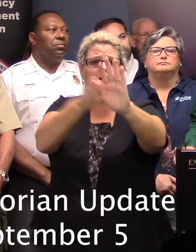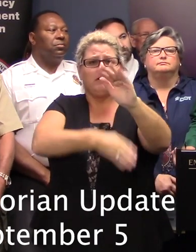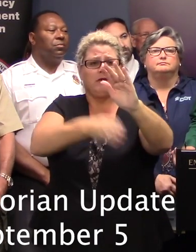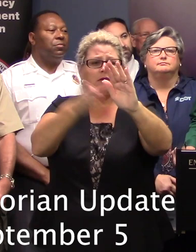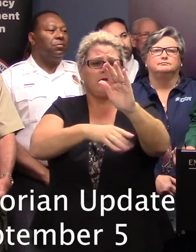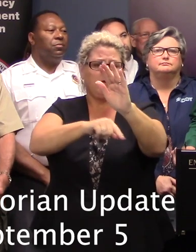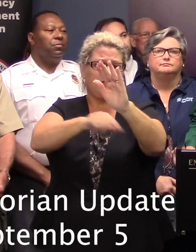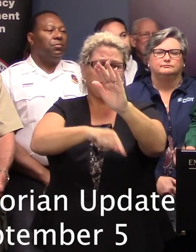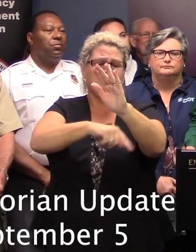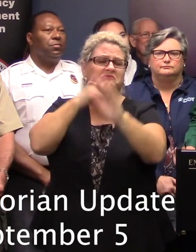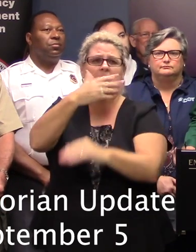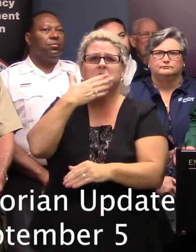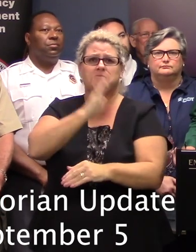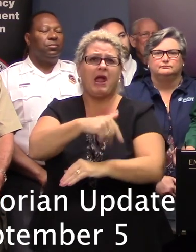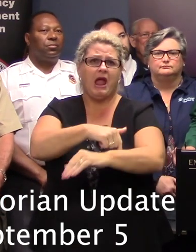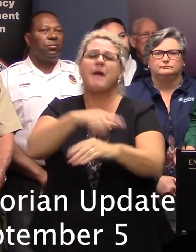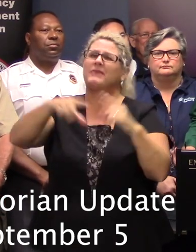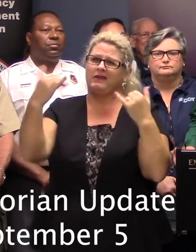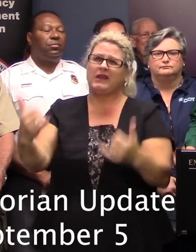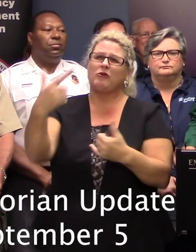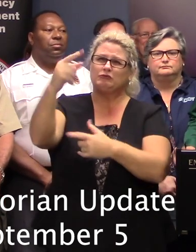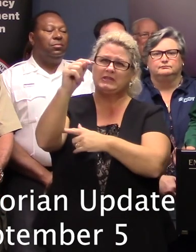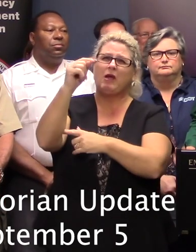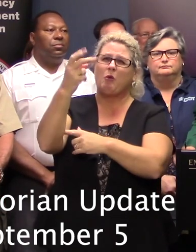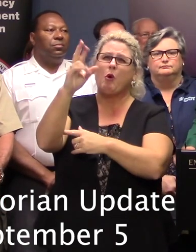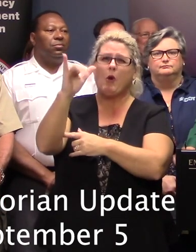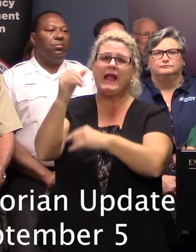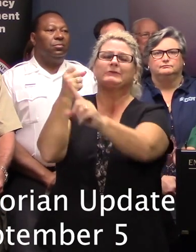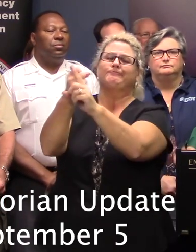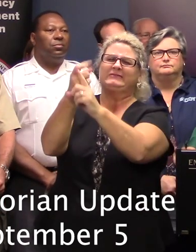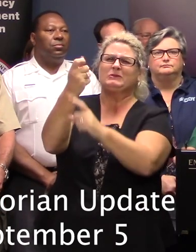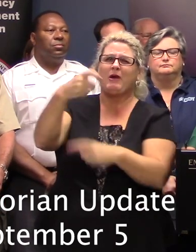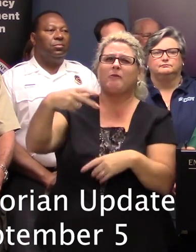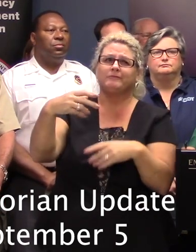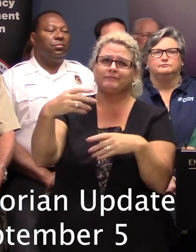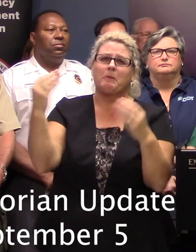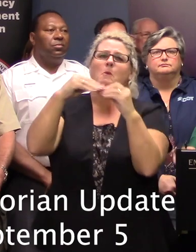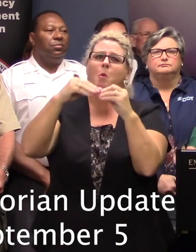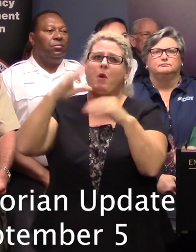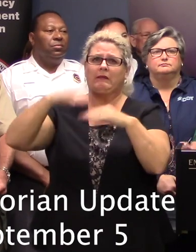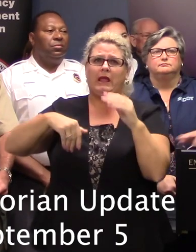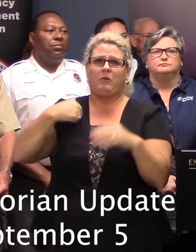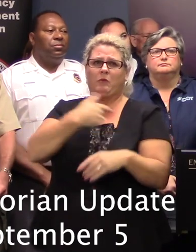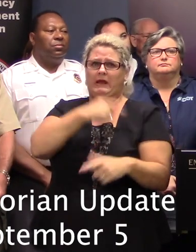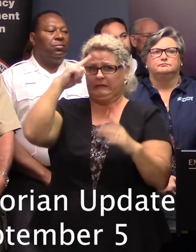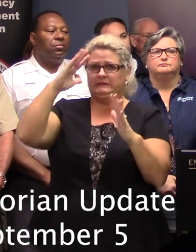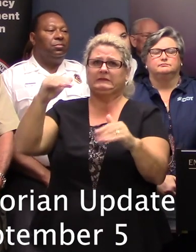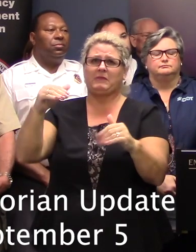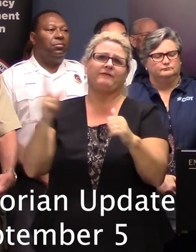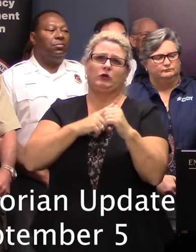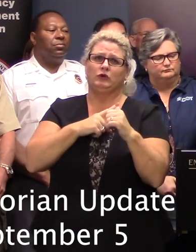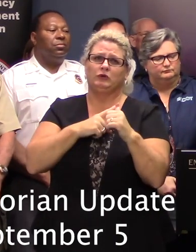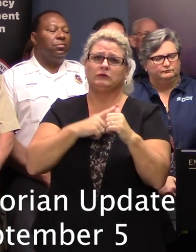Horry and Georgetown have a chance now to do a little harder than was anticipated originally. So we